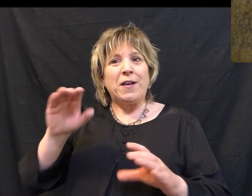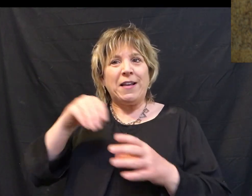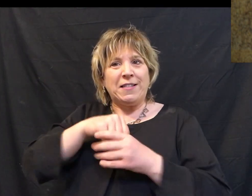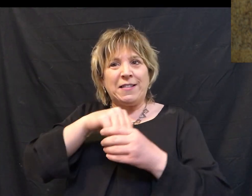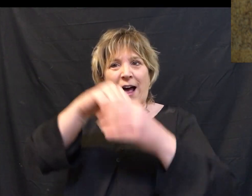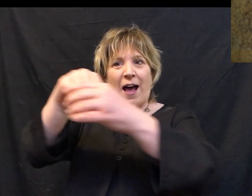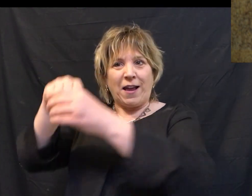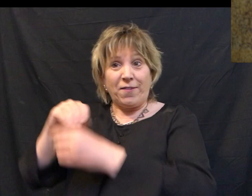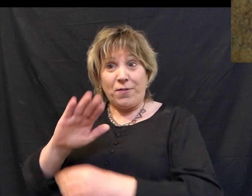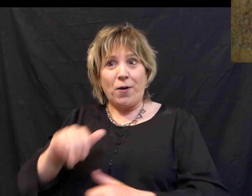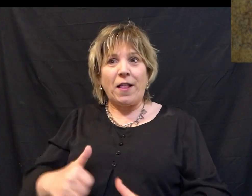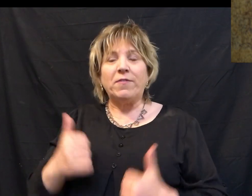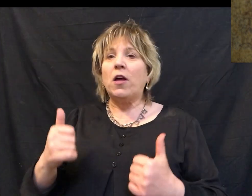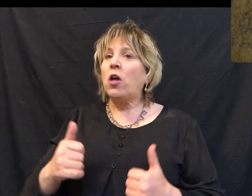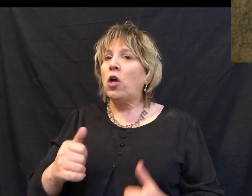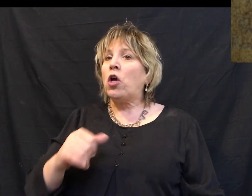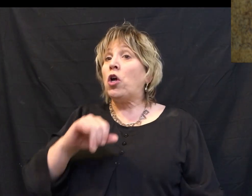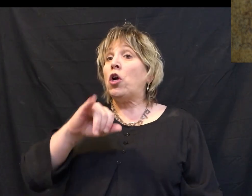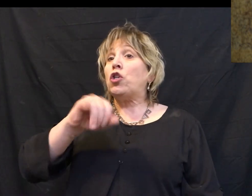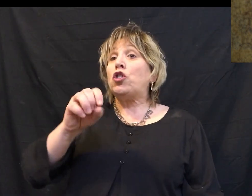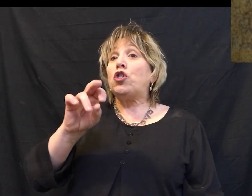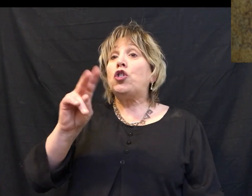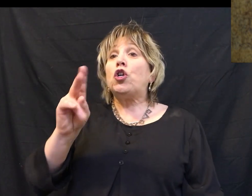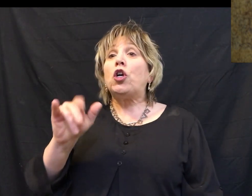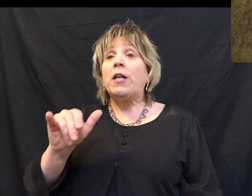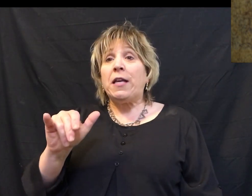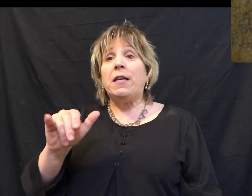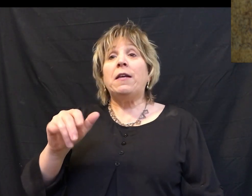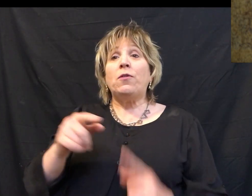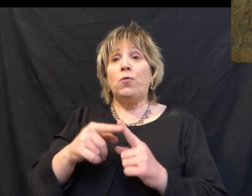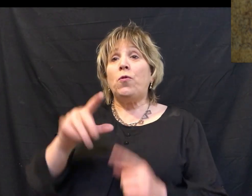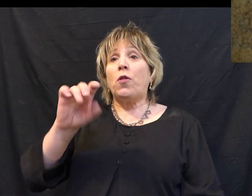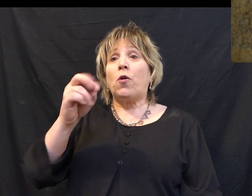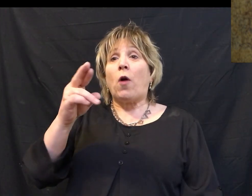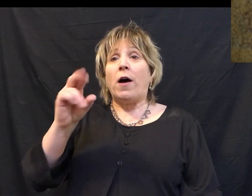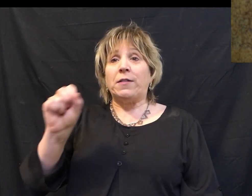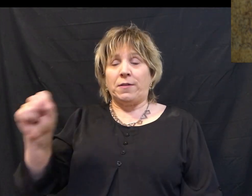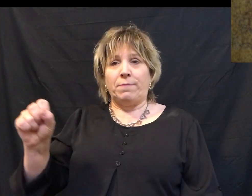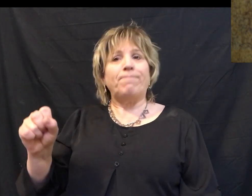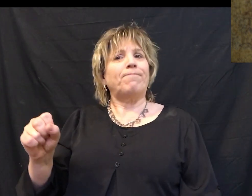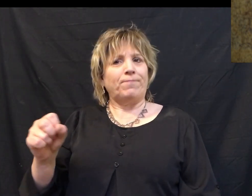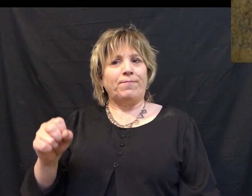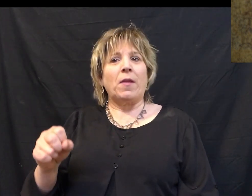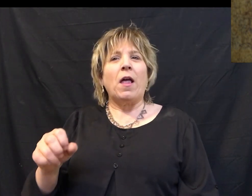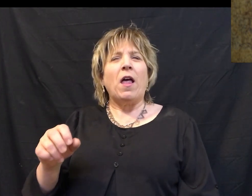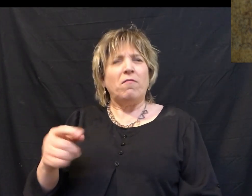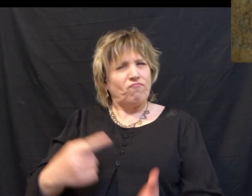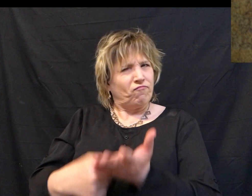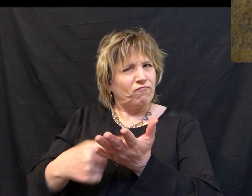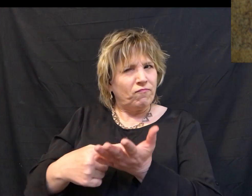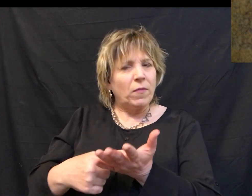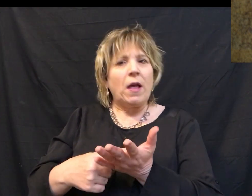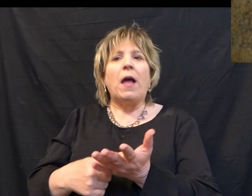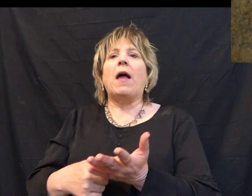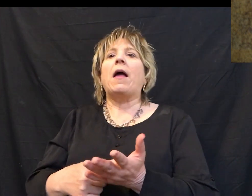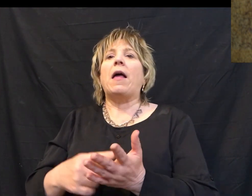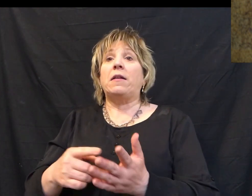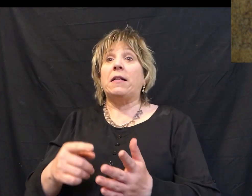lives. Well, we have been in this series called Journey to the Cross, and we find ourselves now at the beginning